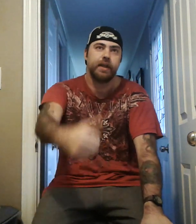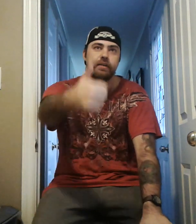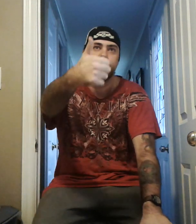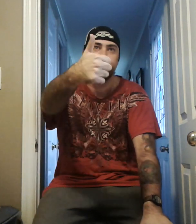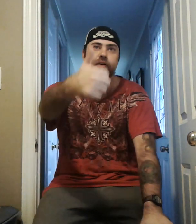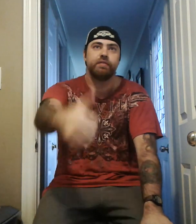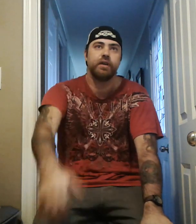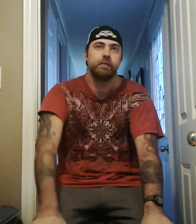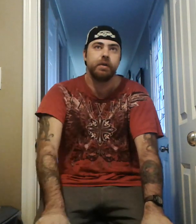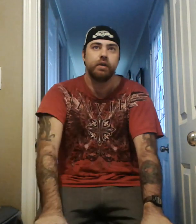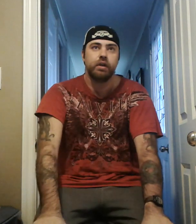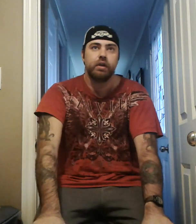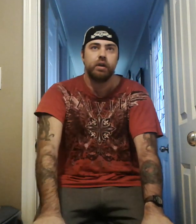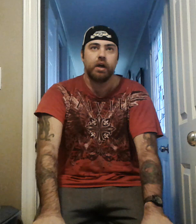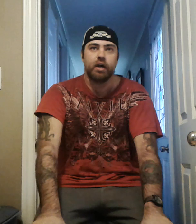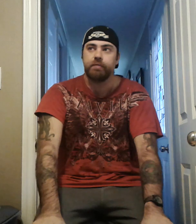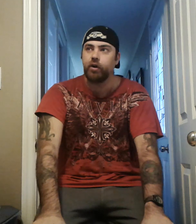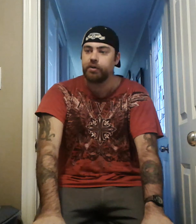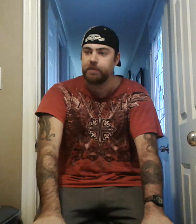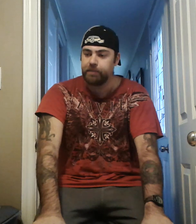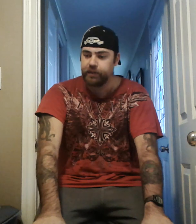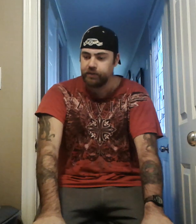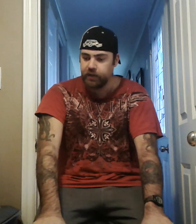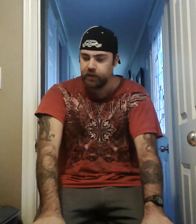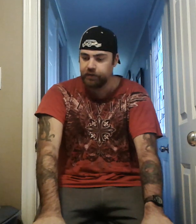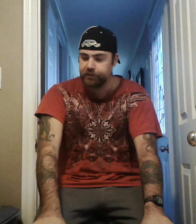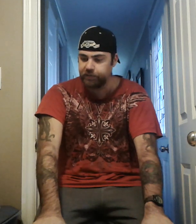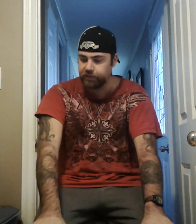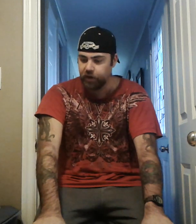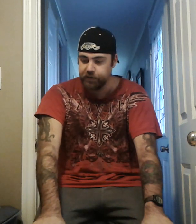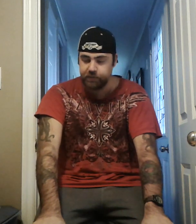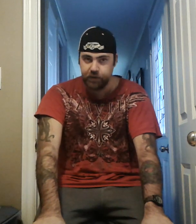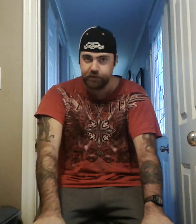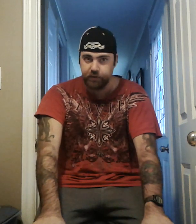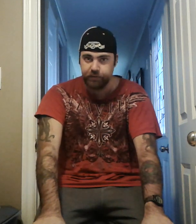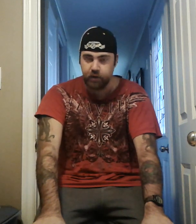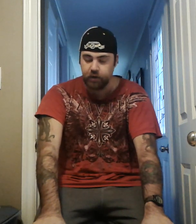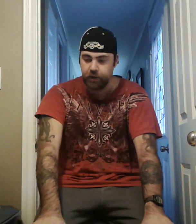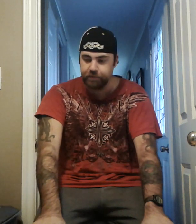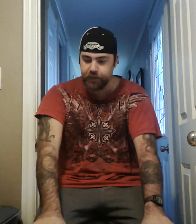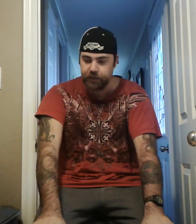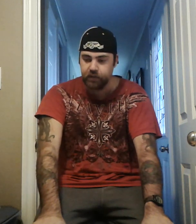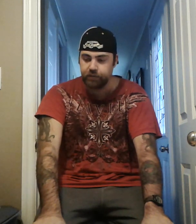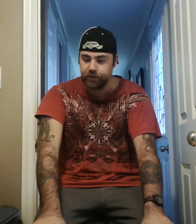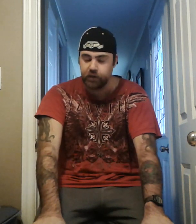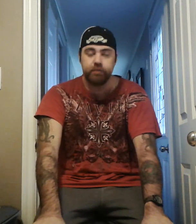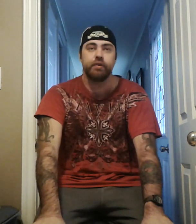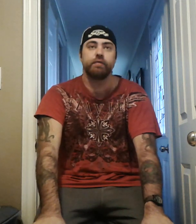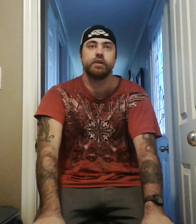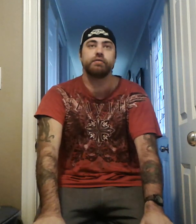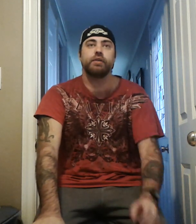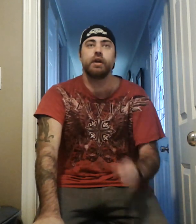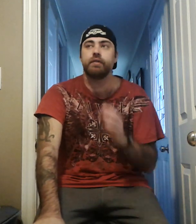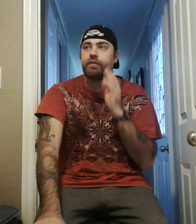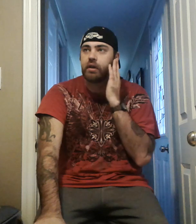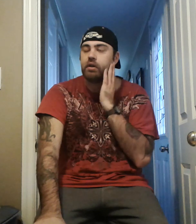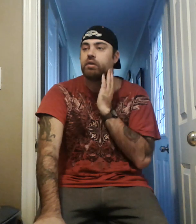to hit that thumbs up, um, all you people that did subscribe to me so far, thank you, thank you very much for that, thank you,